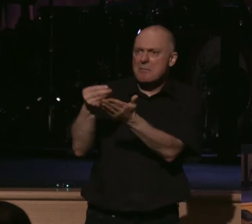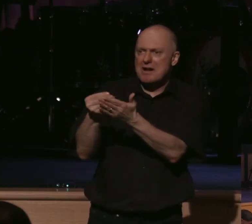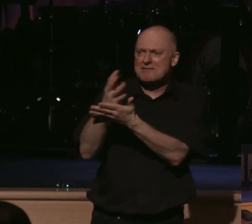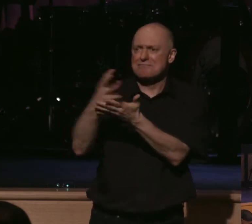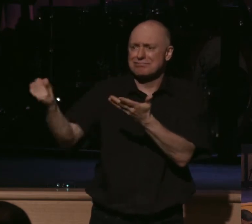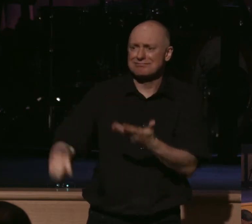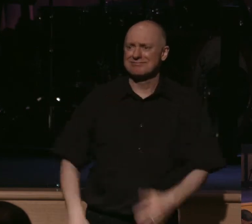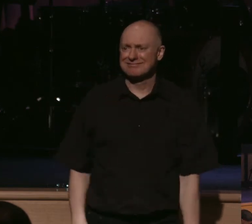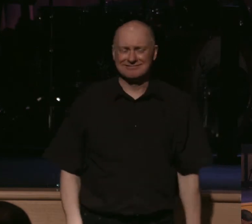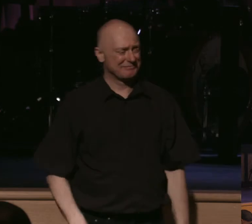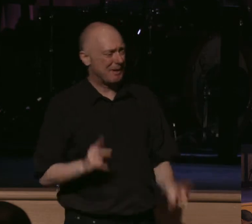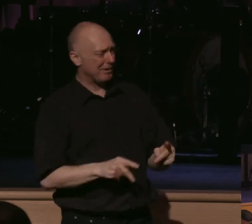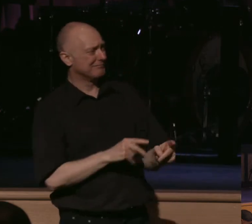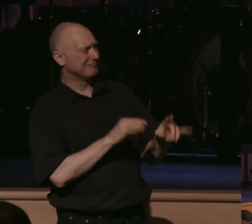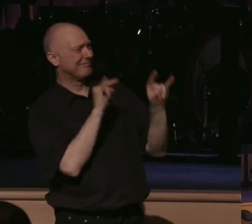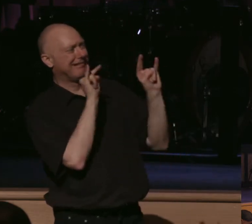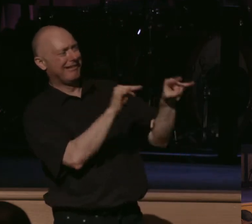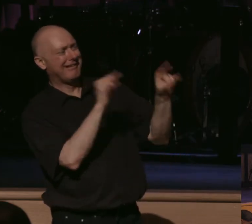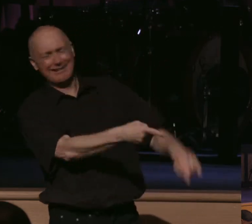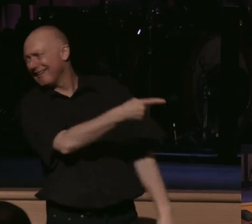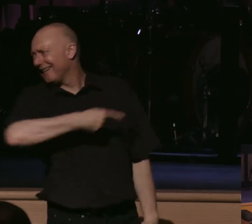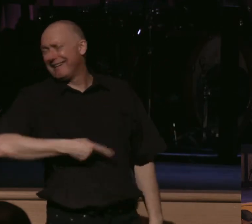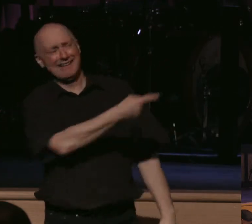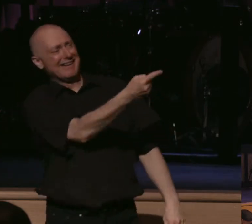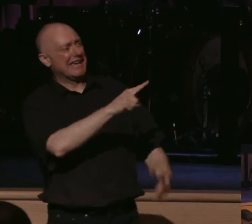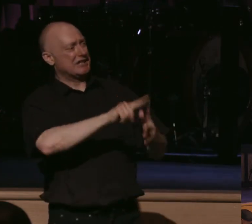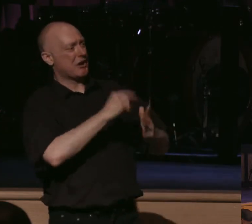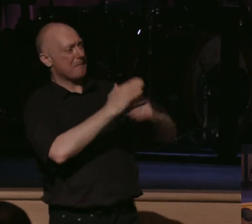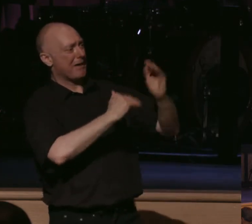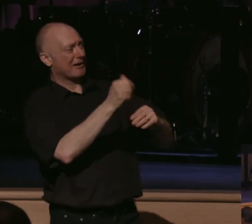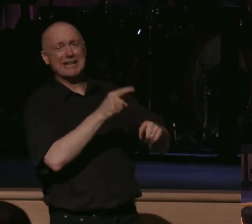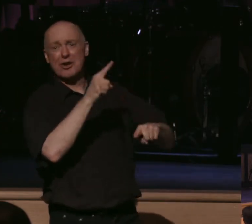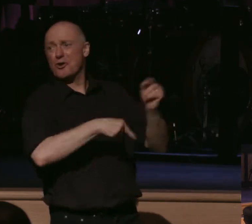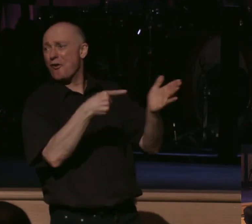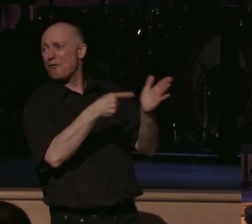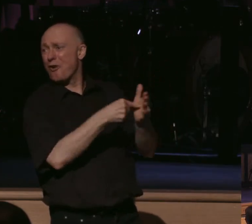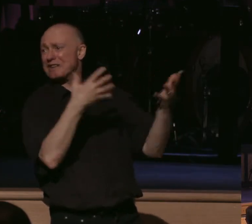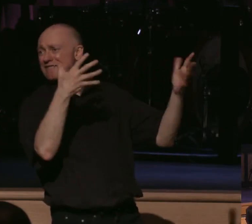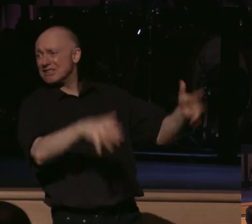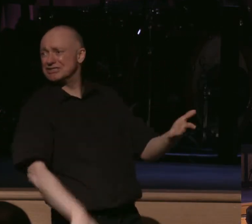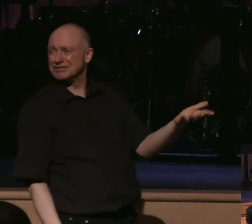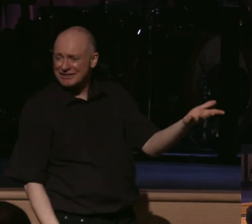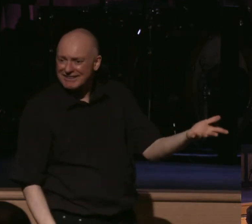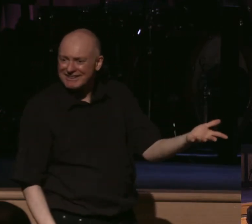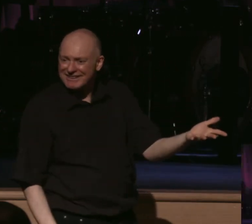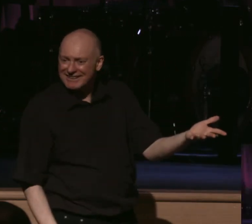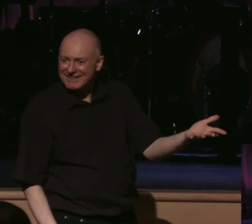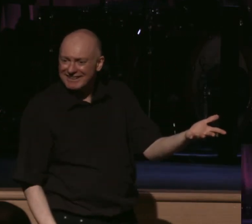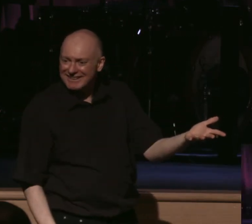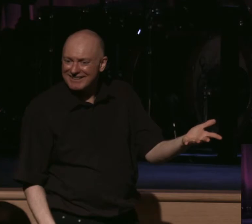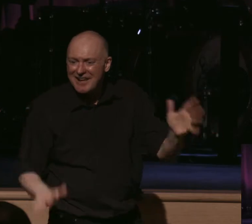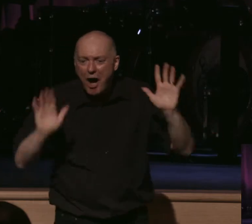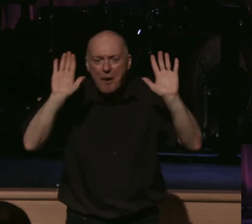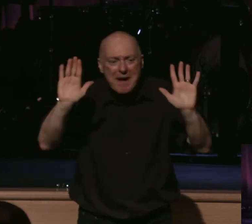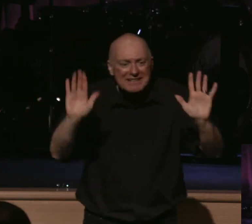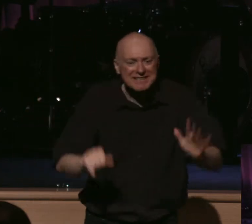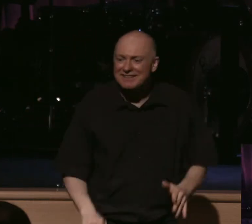begin to mock him, saying, this man began to build and was not able to finish. So amazing here. Notice, Jesus